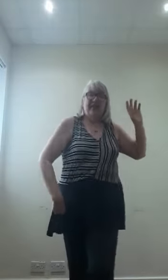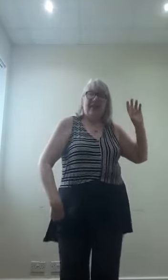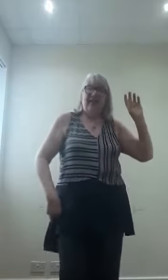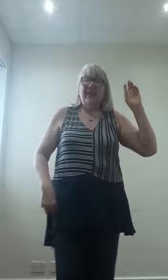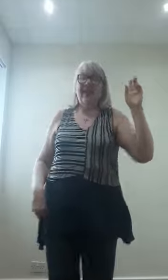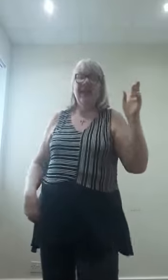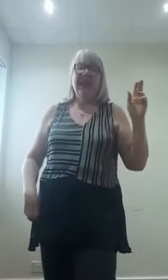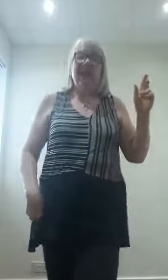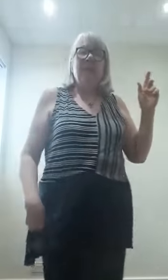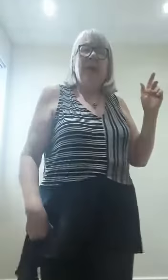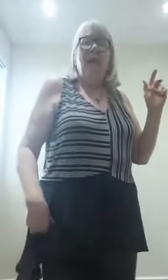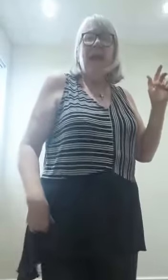Keep going.